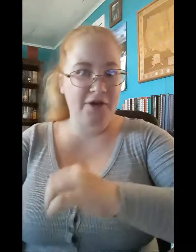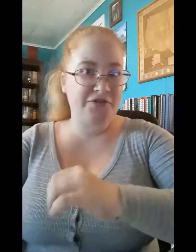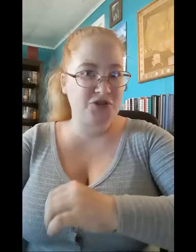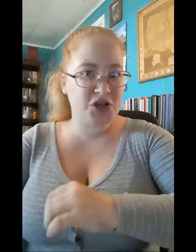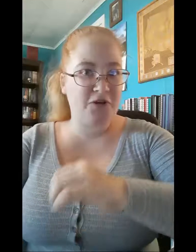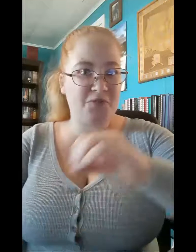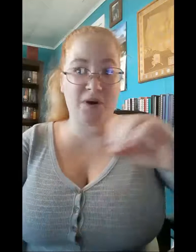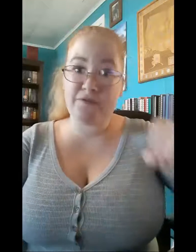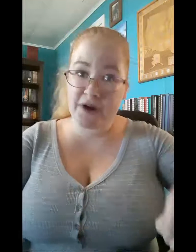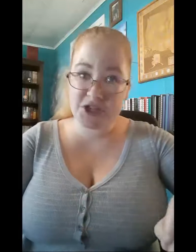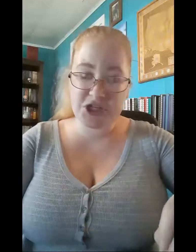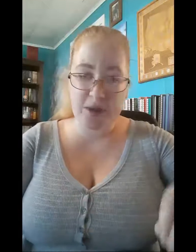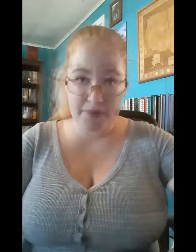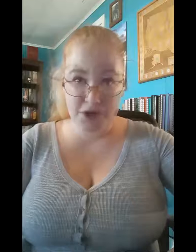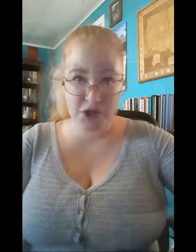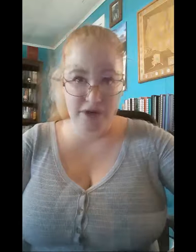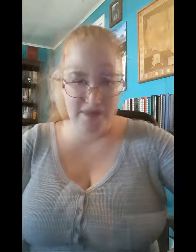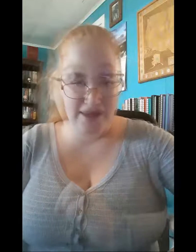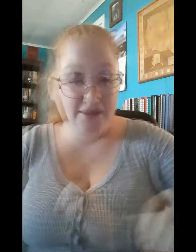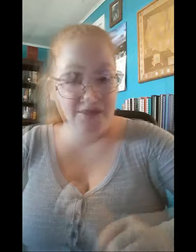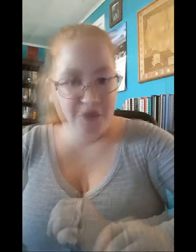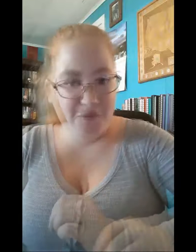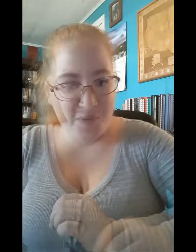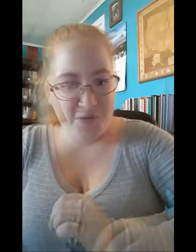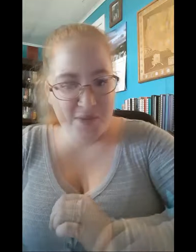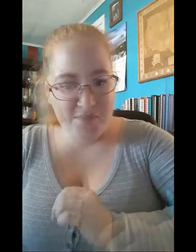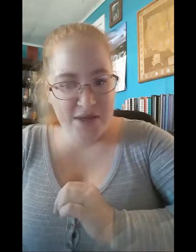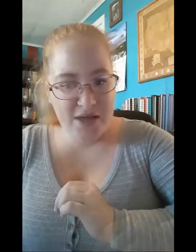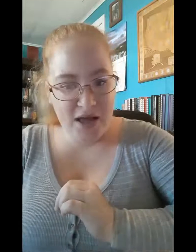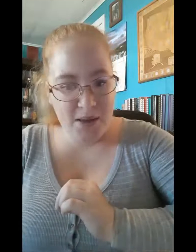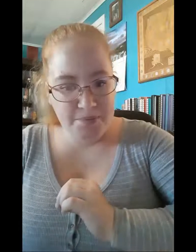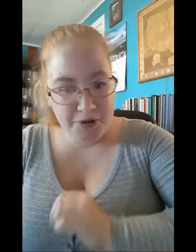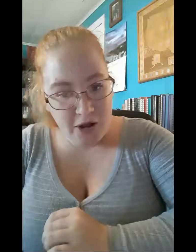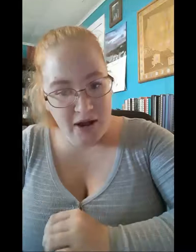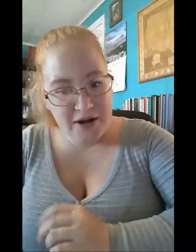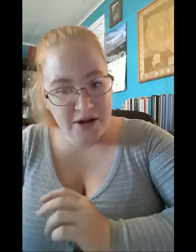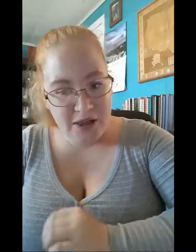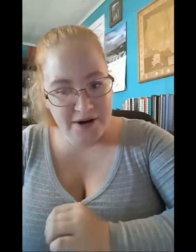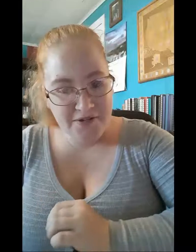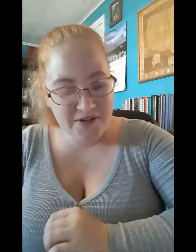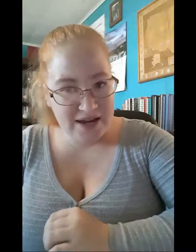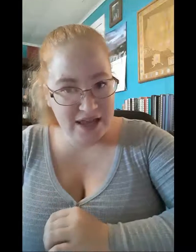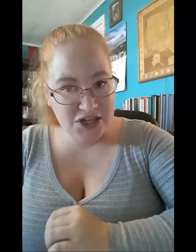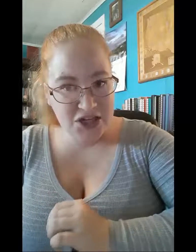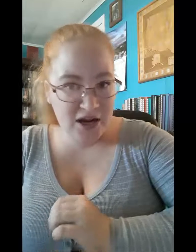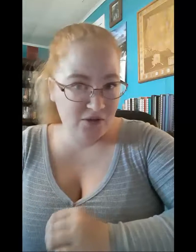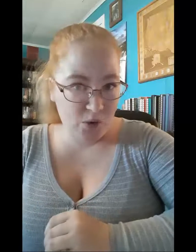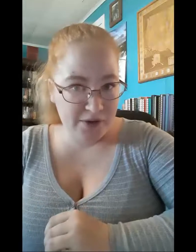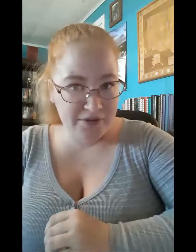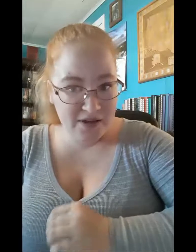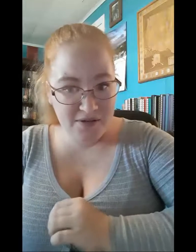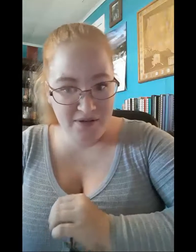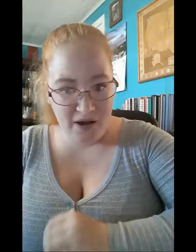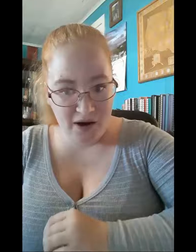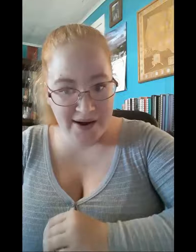also shows what friendship should be. This book made me applaud Claire's dedication and loyalty to Zari,